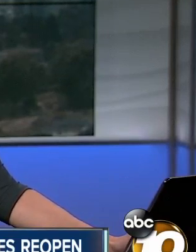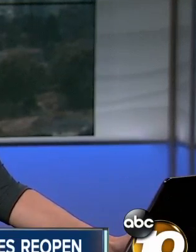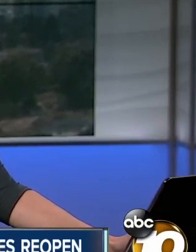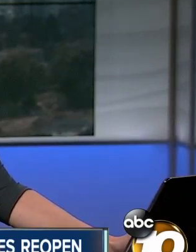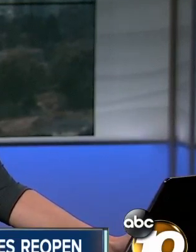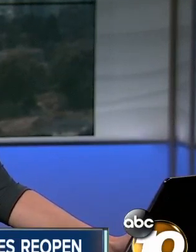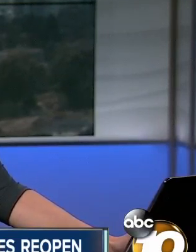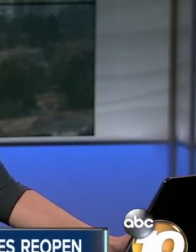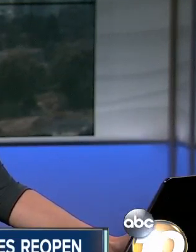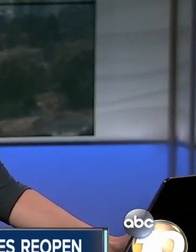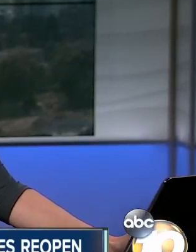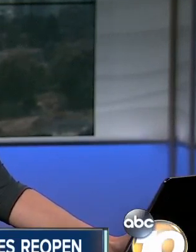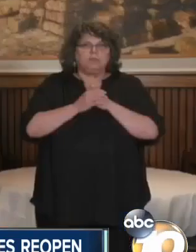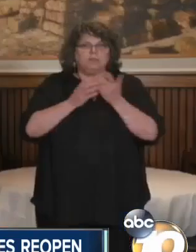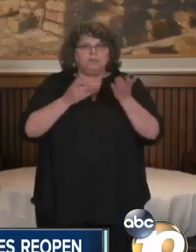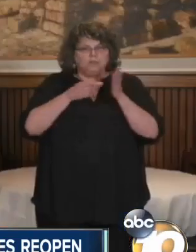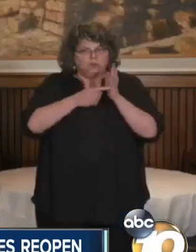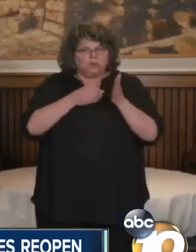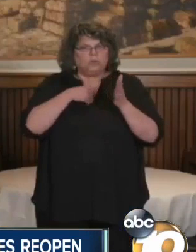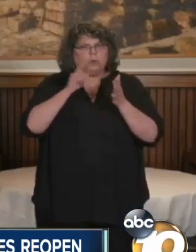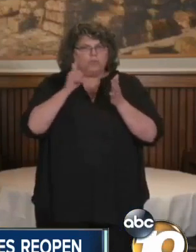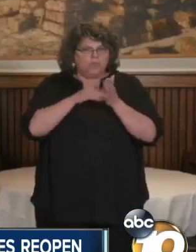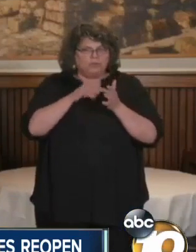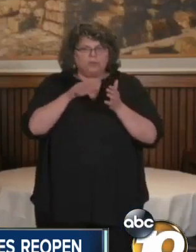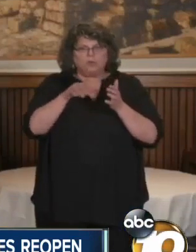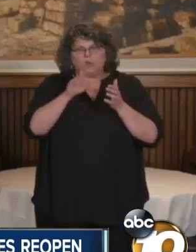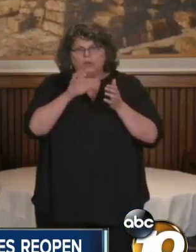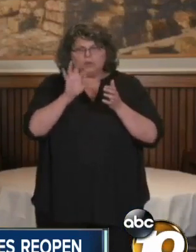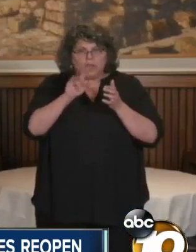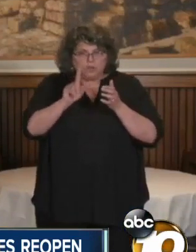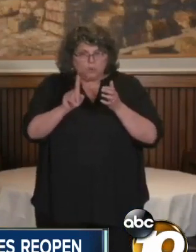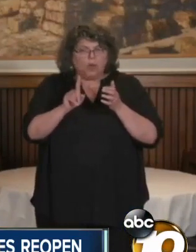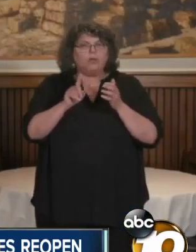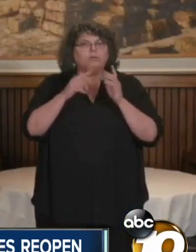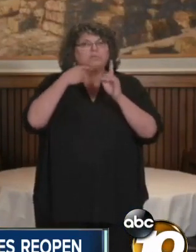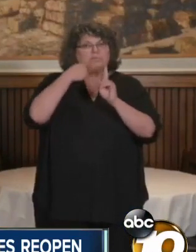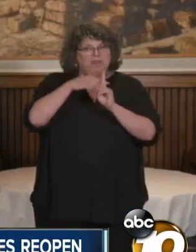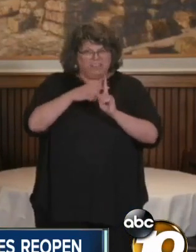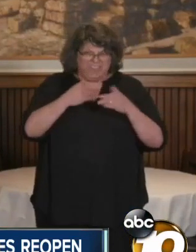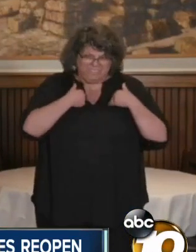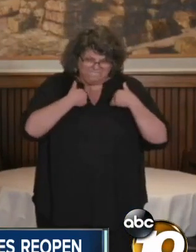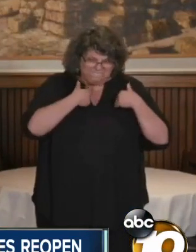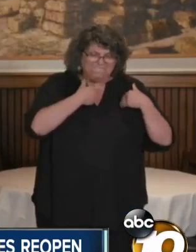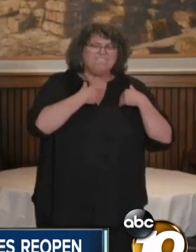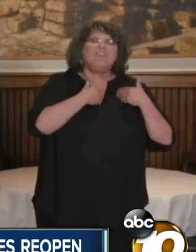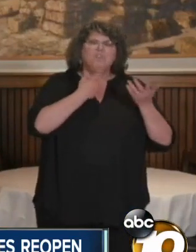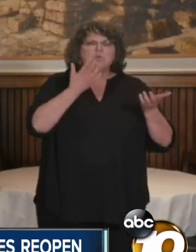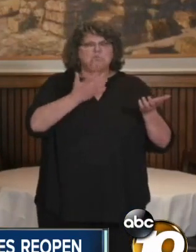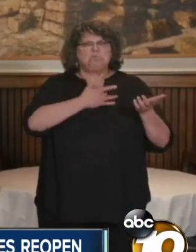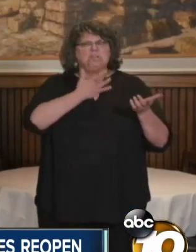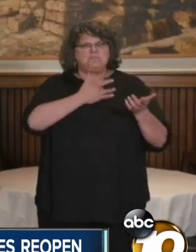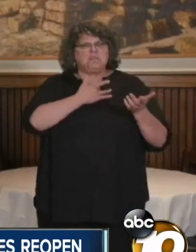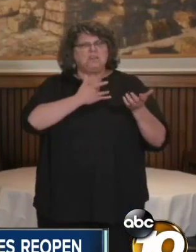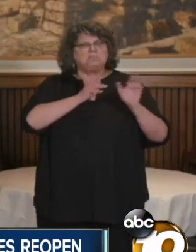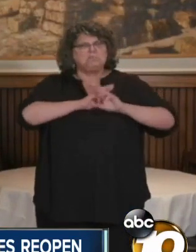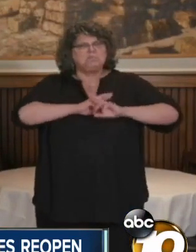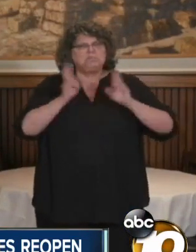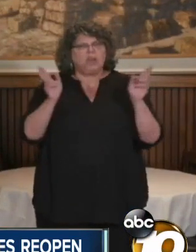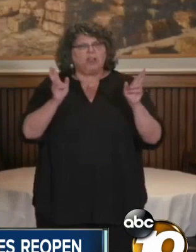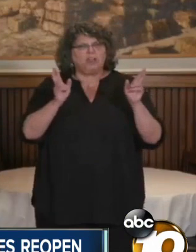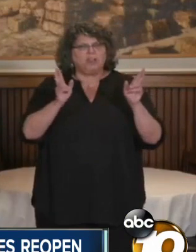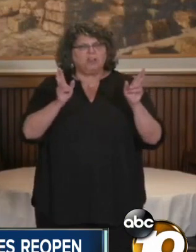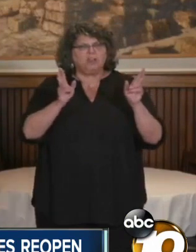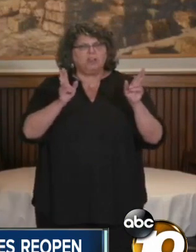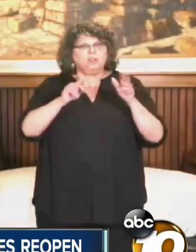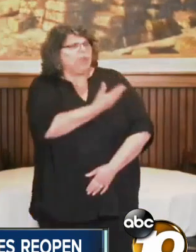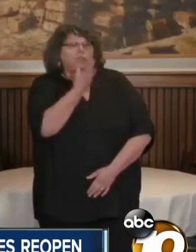still need to be met. Standing inside an empty restaurant in Napa, the governor announced a major shift in California's road